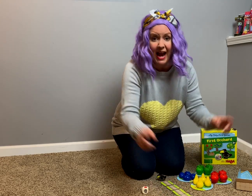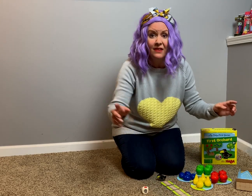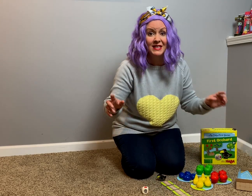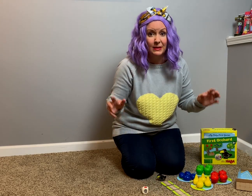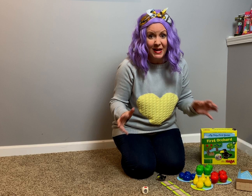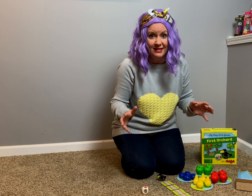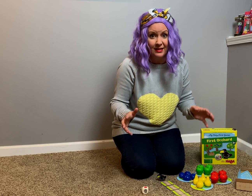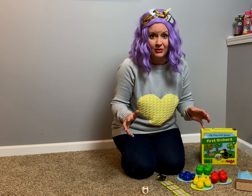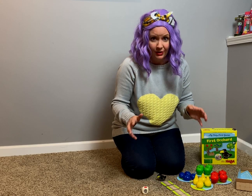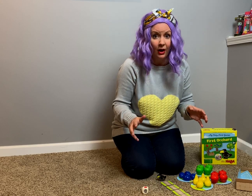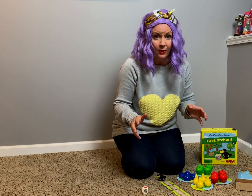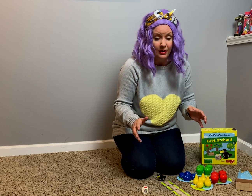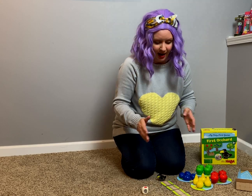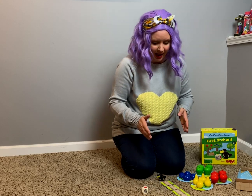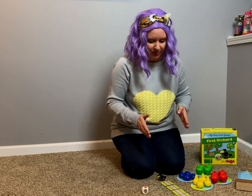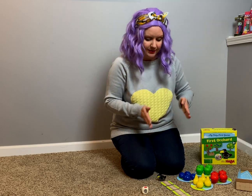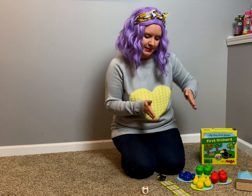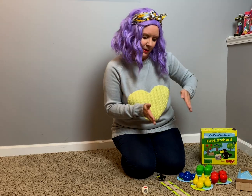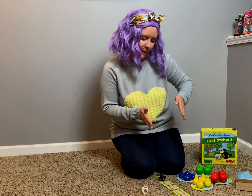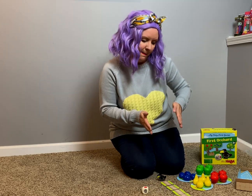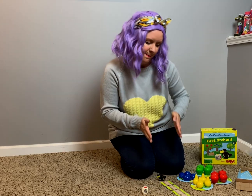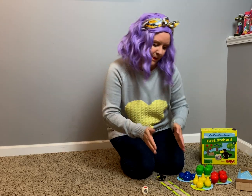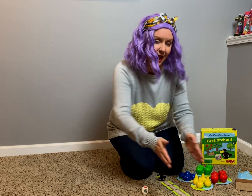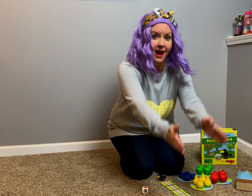spaces to go on this path.